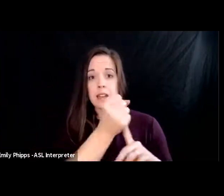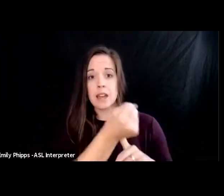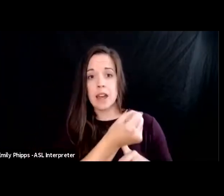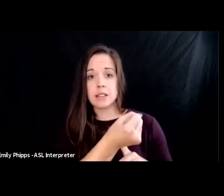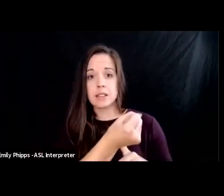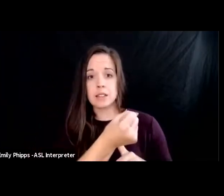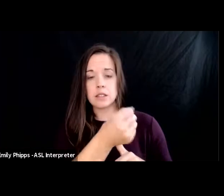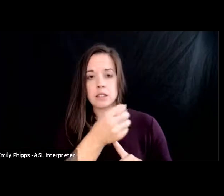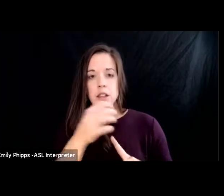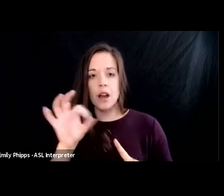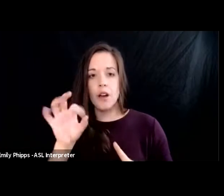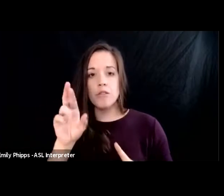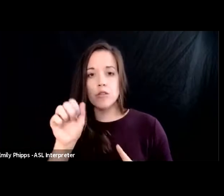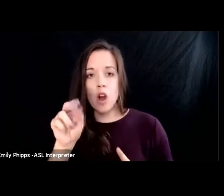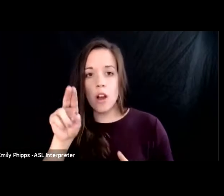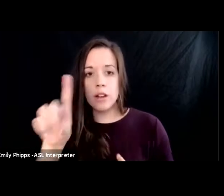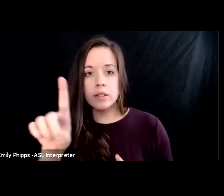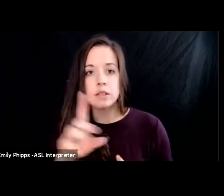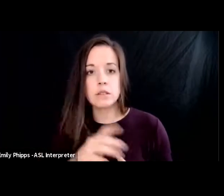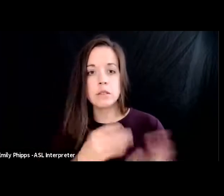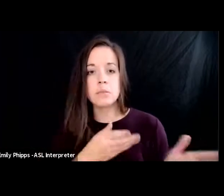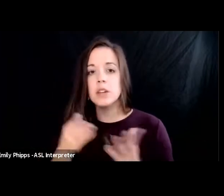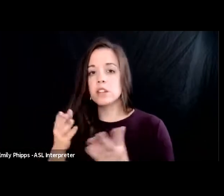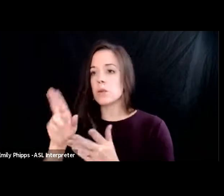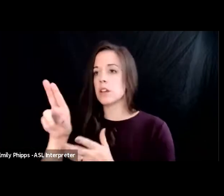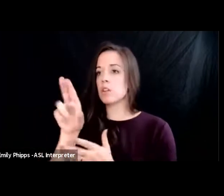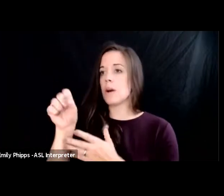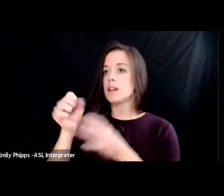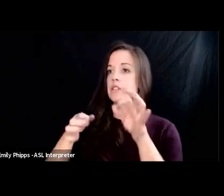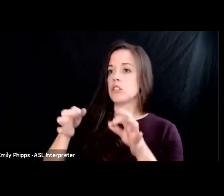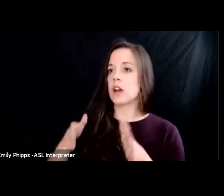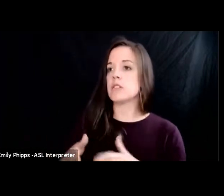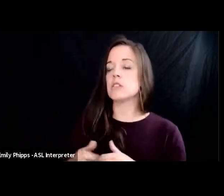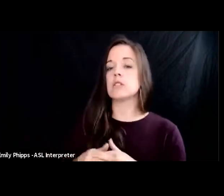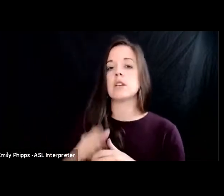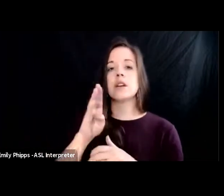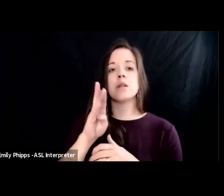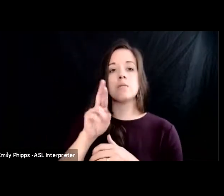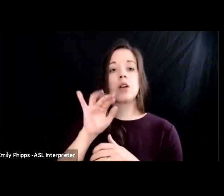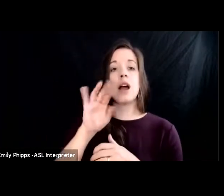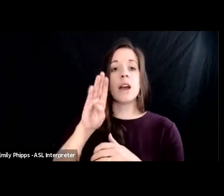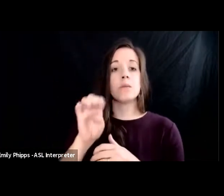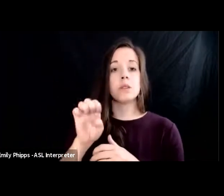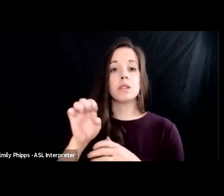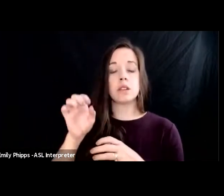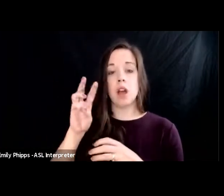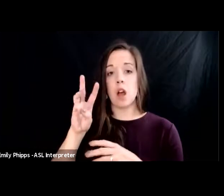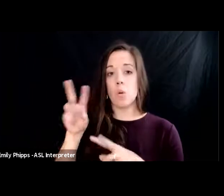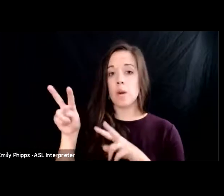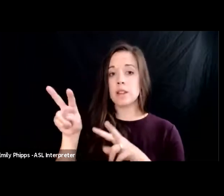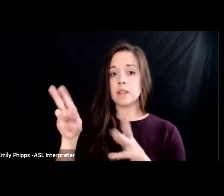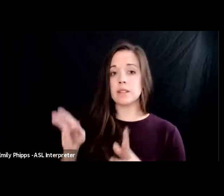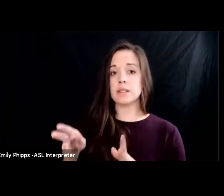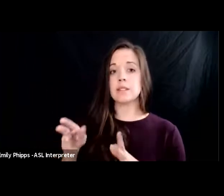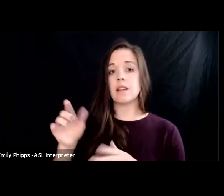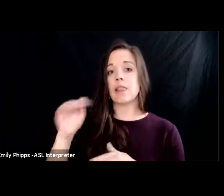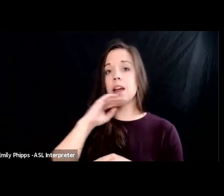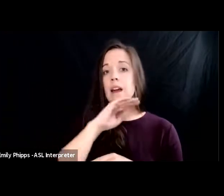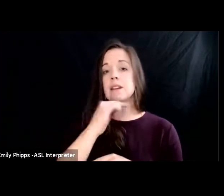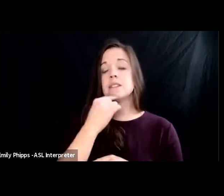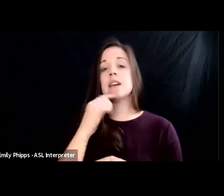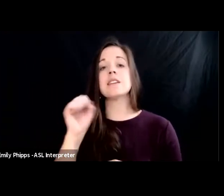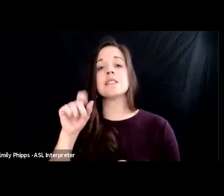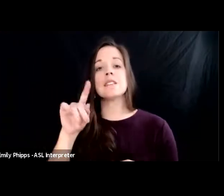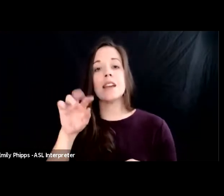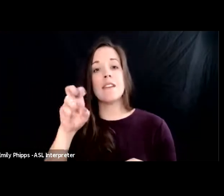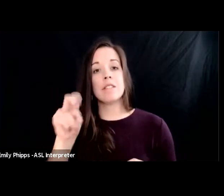fraud bring it to a u.s judge bribed a witness to lie and said that steven donzinger ghost